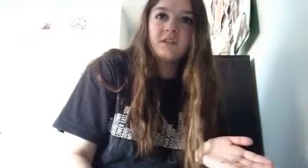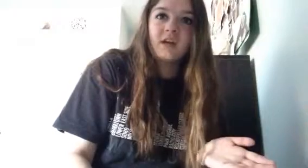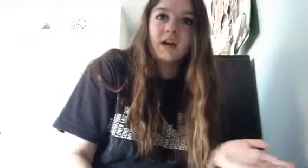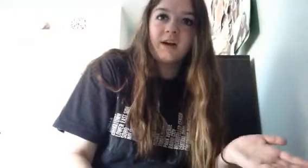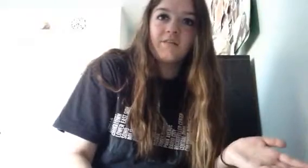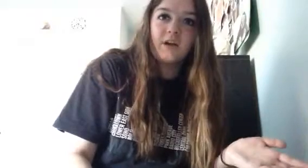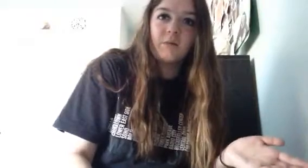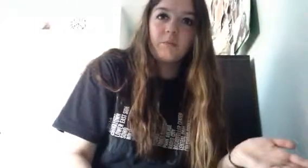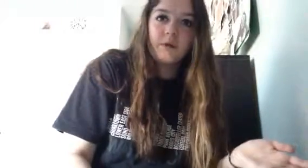didn't have anywhere to be